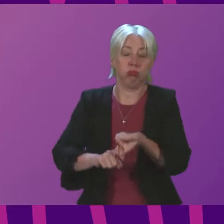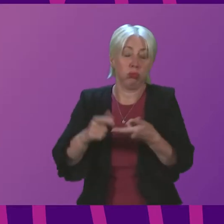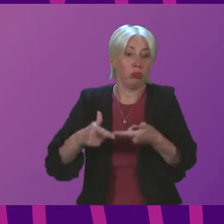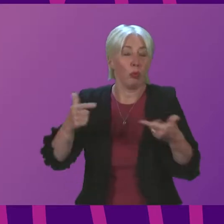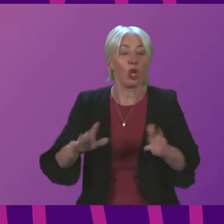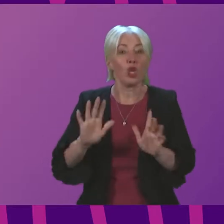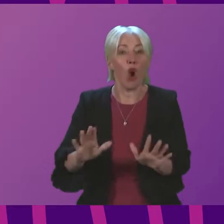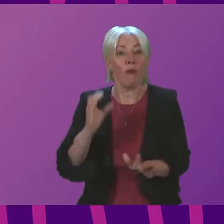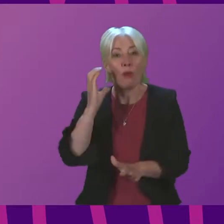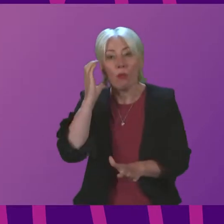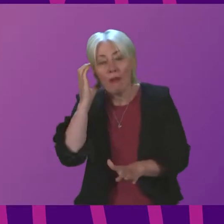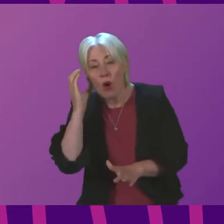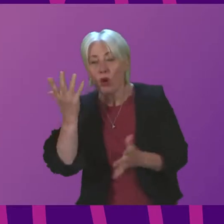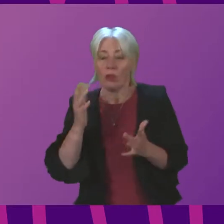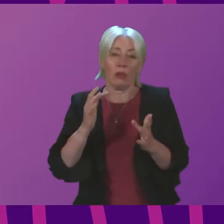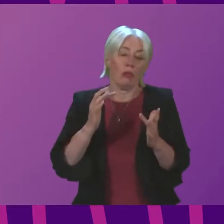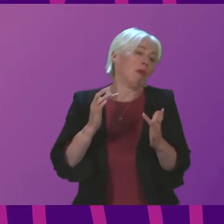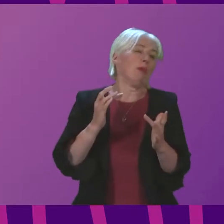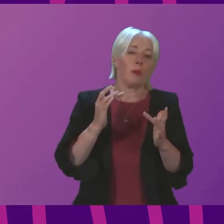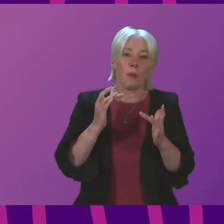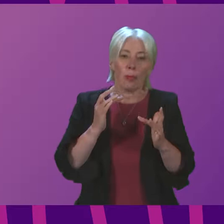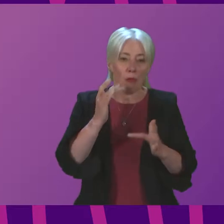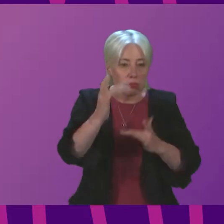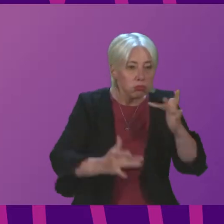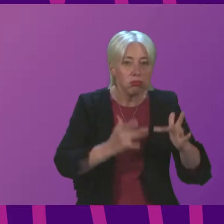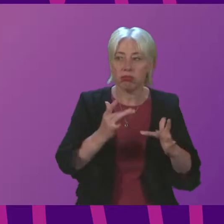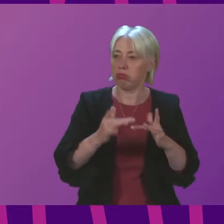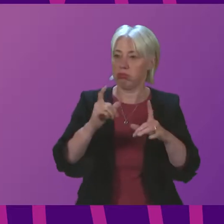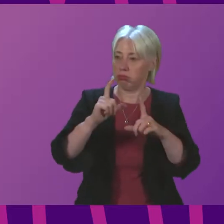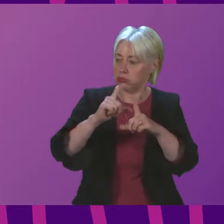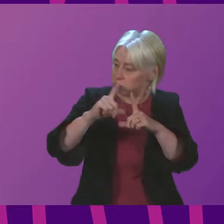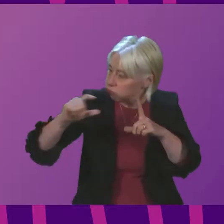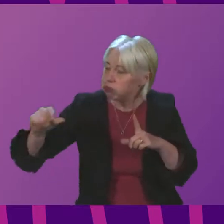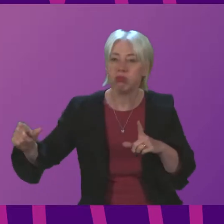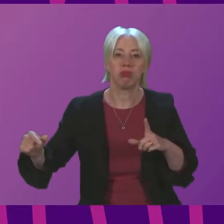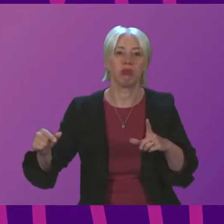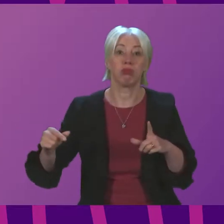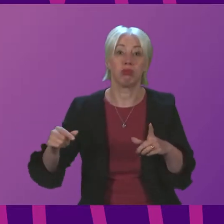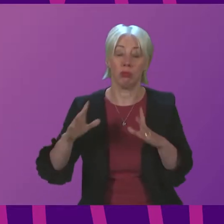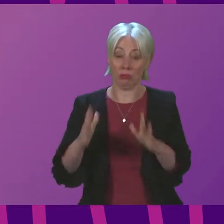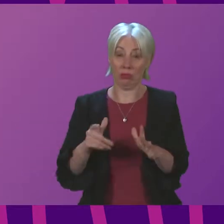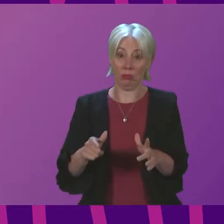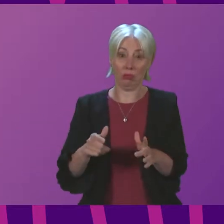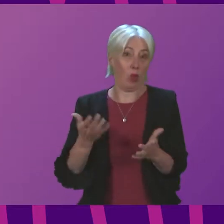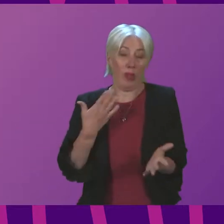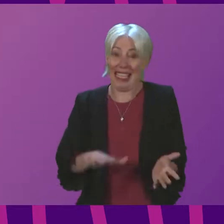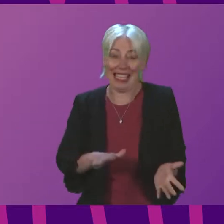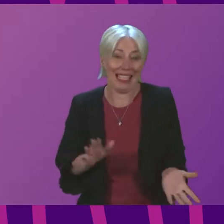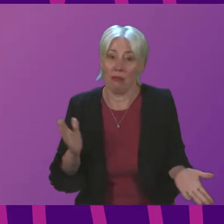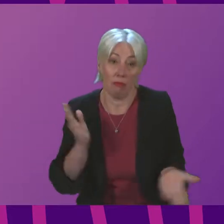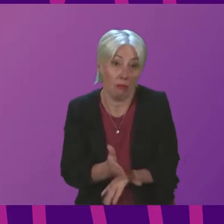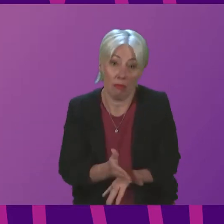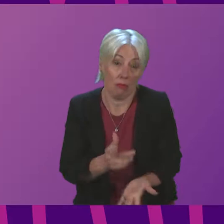of mobile telephony of digital connectivity and it is all entirely power dependent